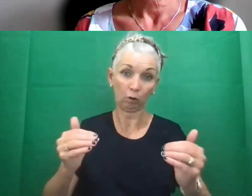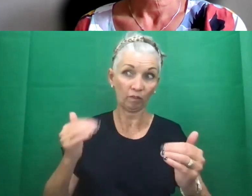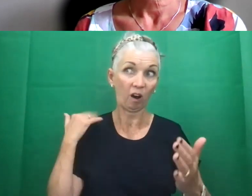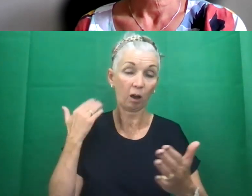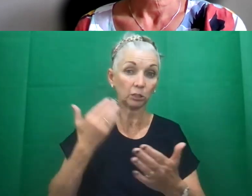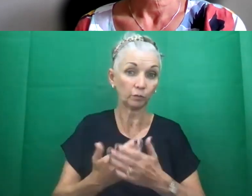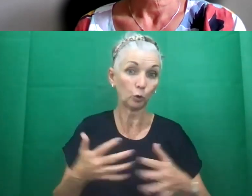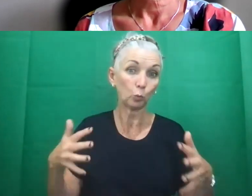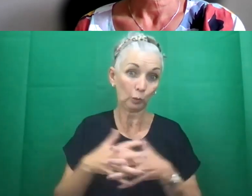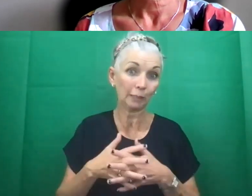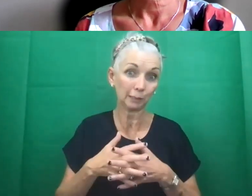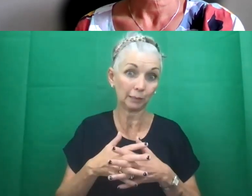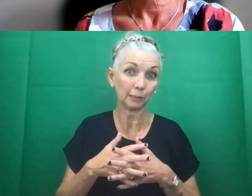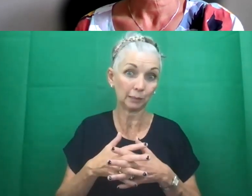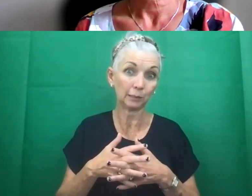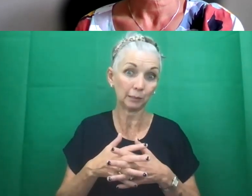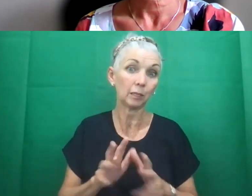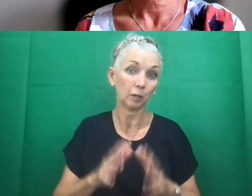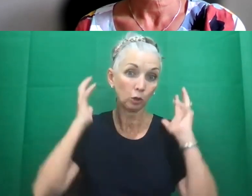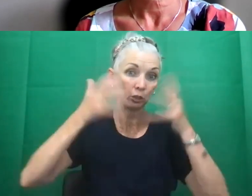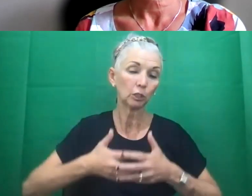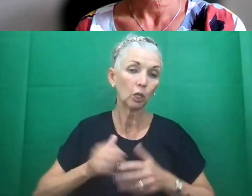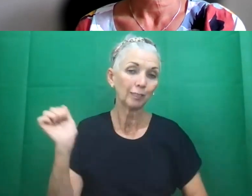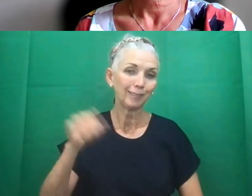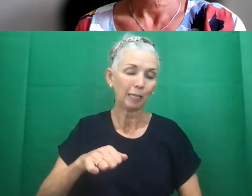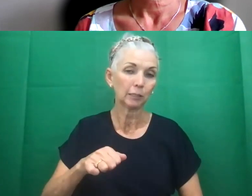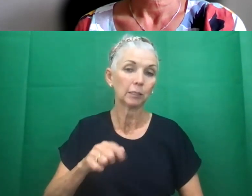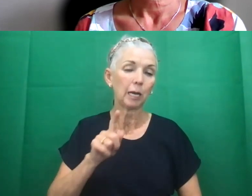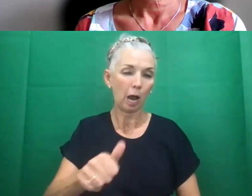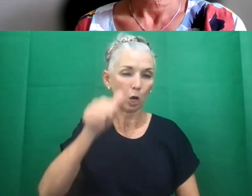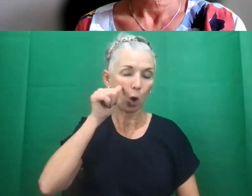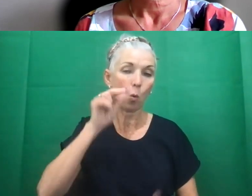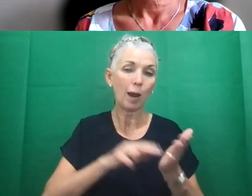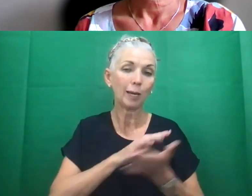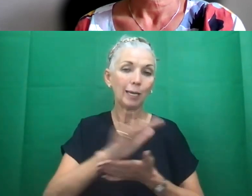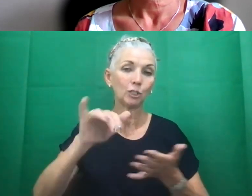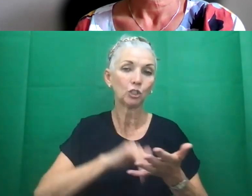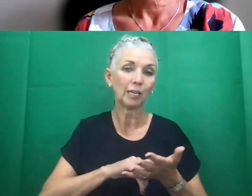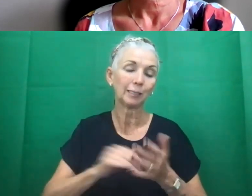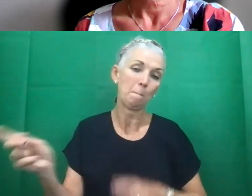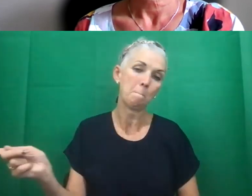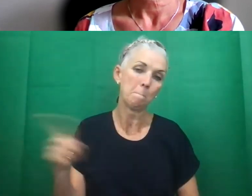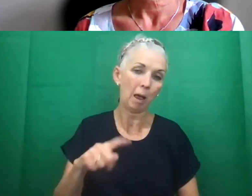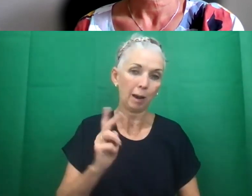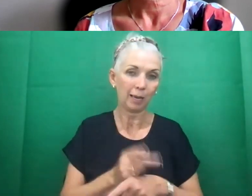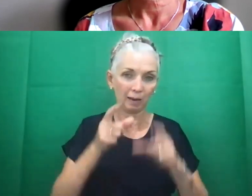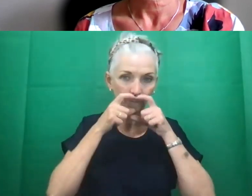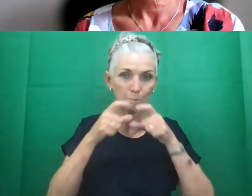real concern and I know that certainly the NHS is reintroducing face coverings into